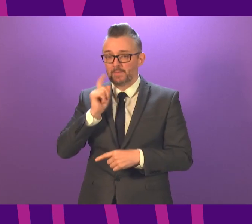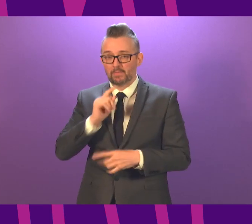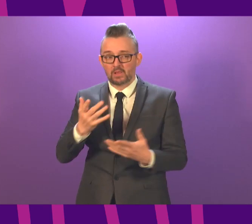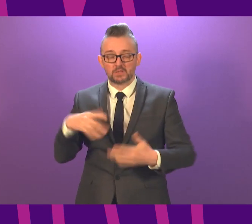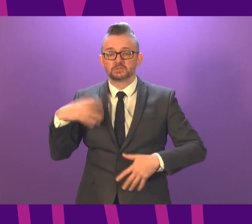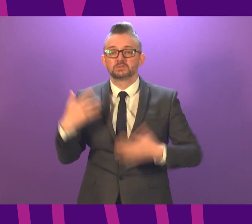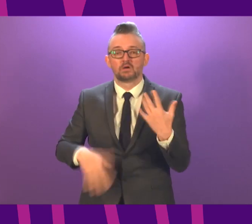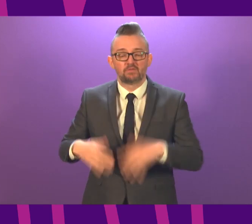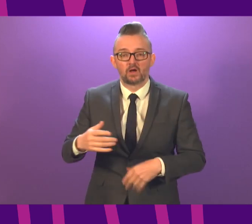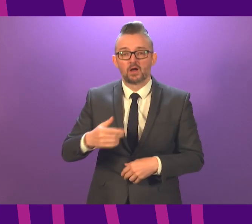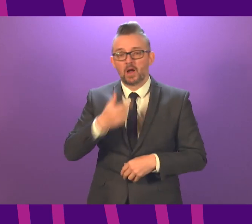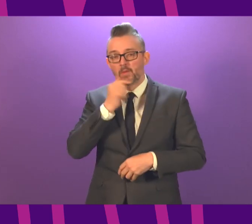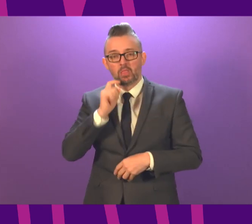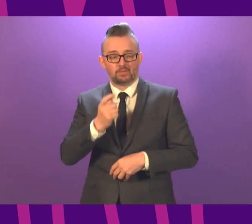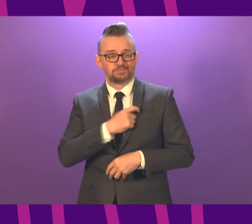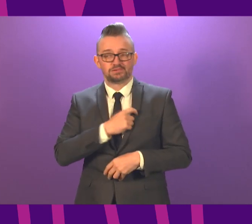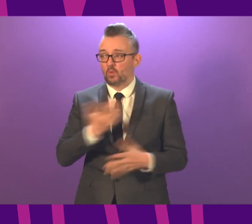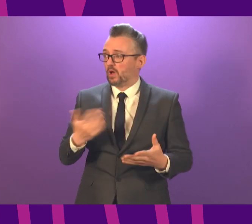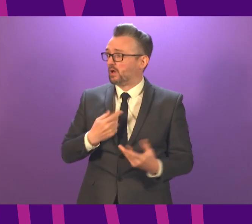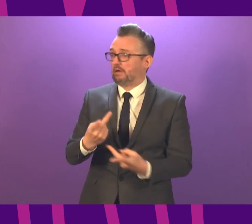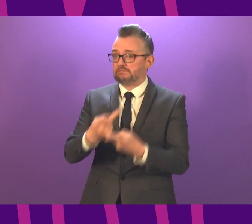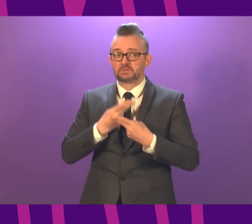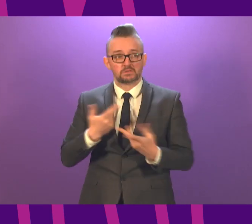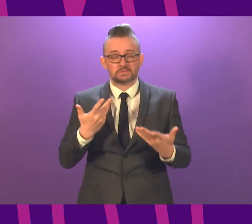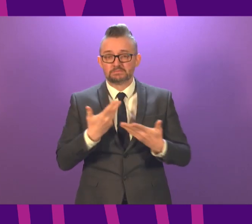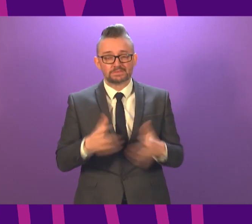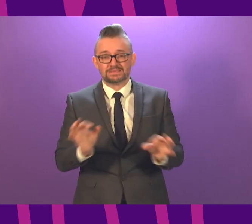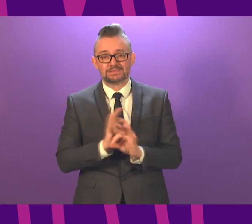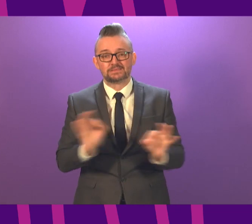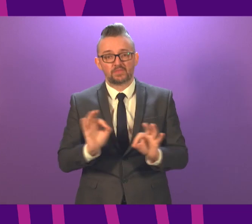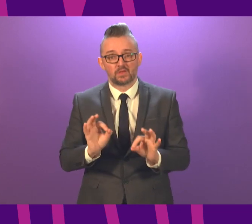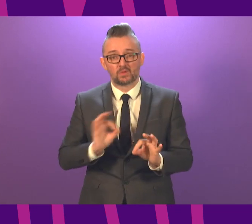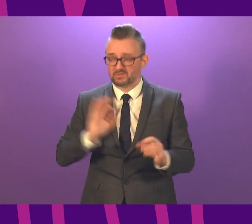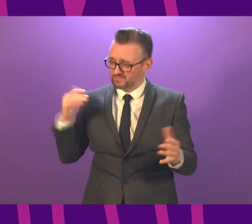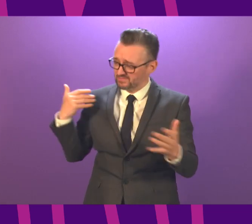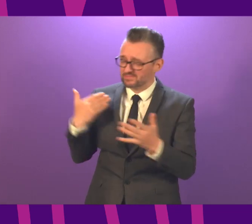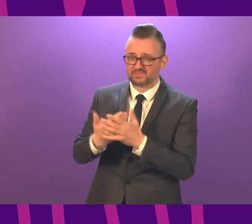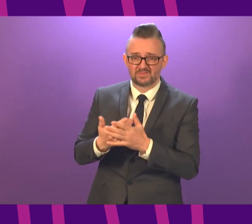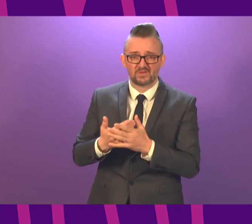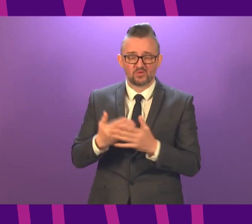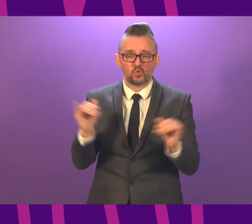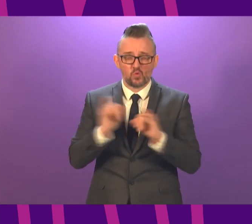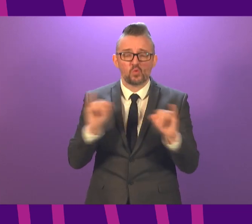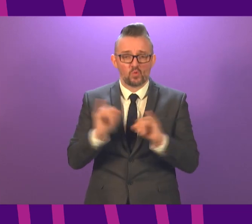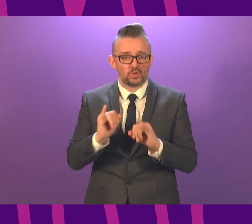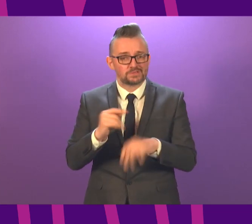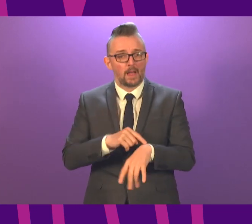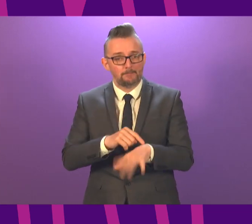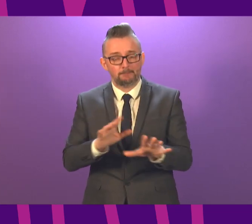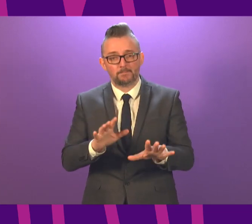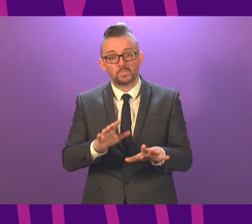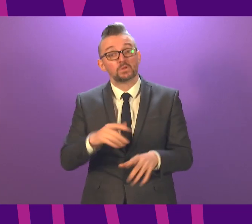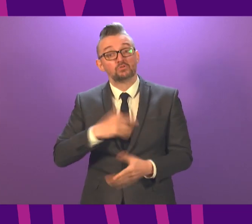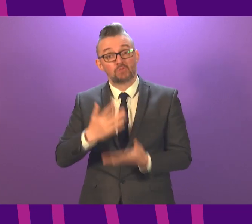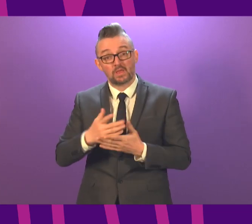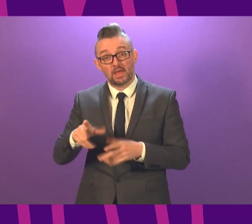suffering of care home residents and their families who have been through such a traumatic and torrid time over these past few months. But we have a virus